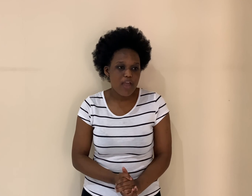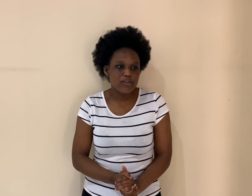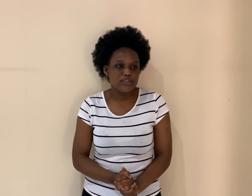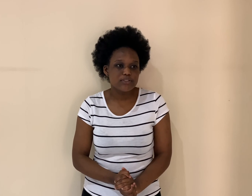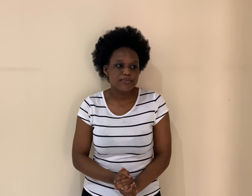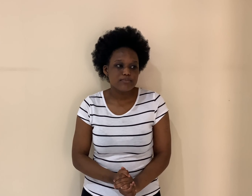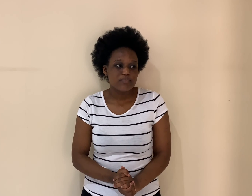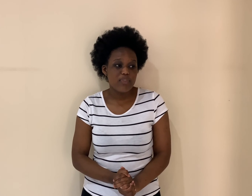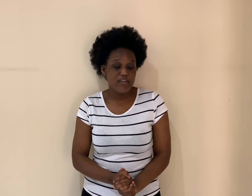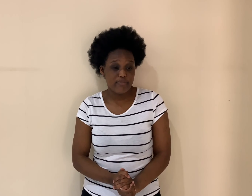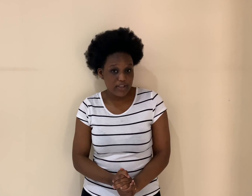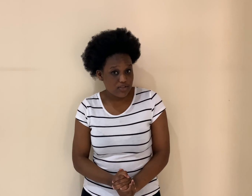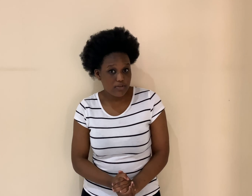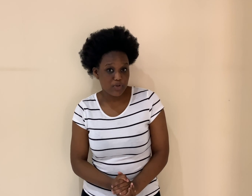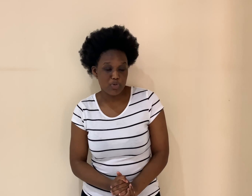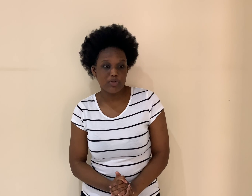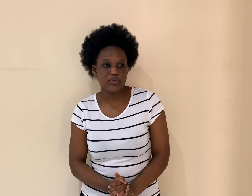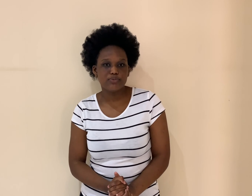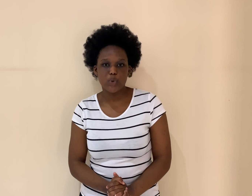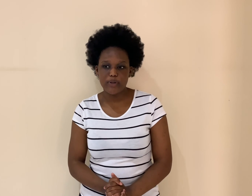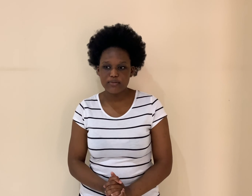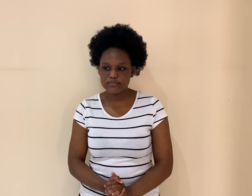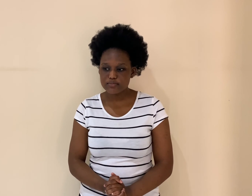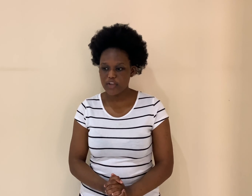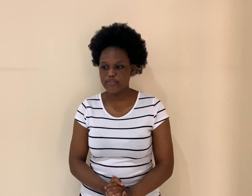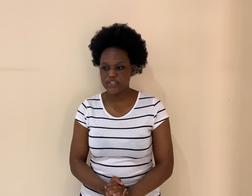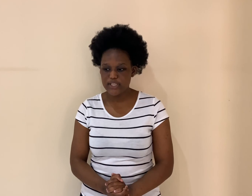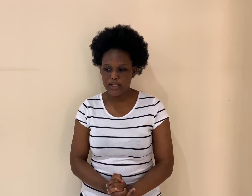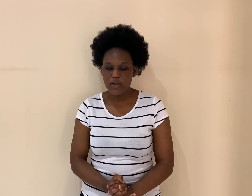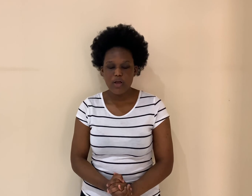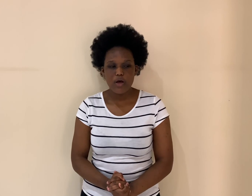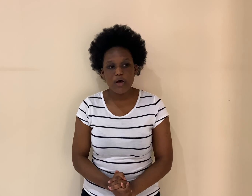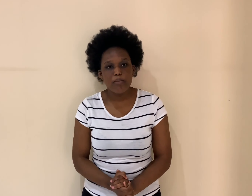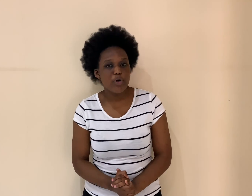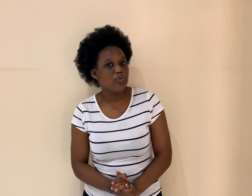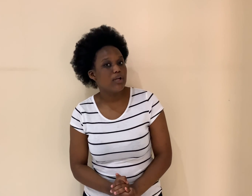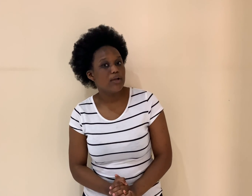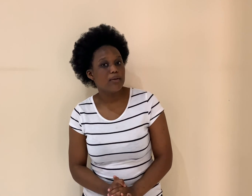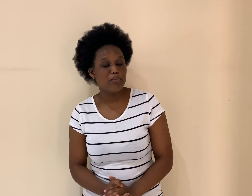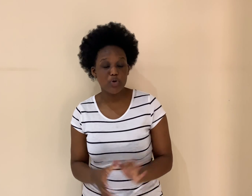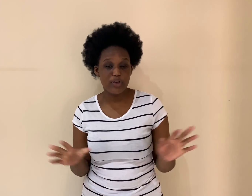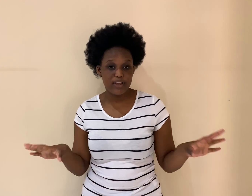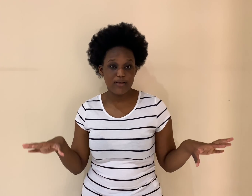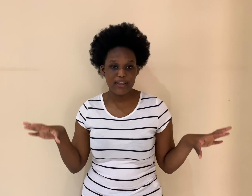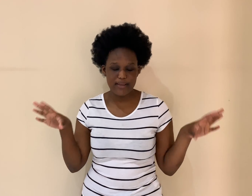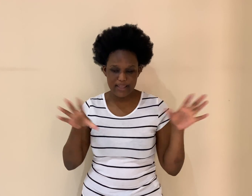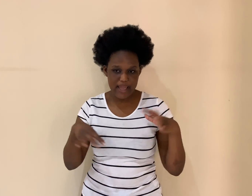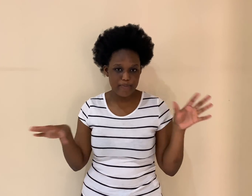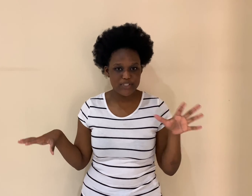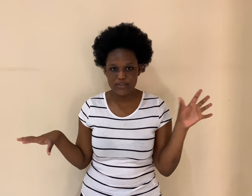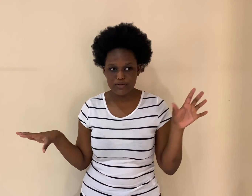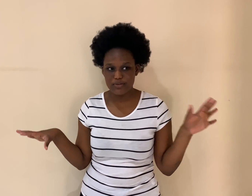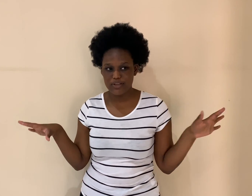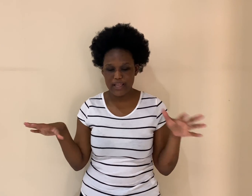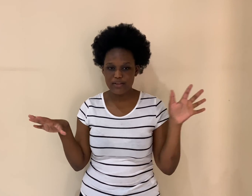And, the effects of global warming, firstly, um, polar caps and, like,